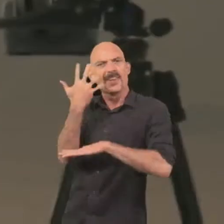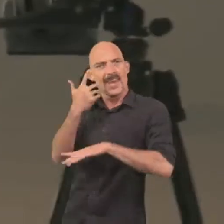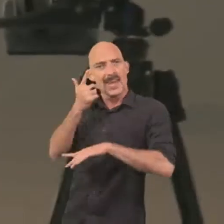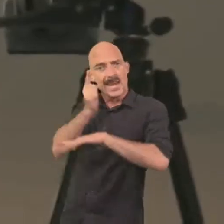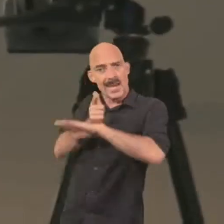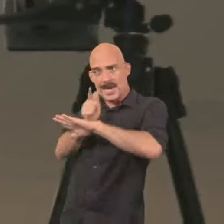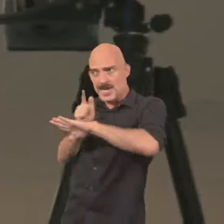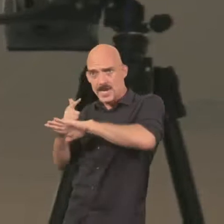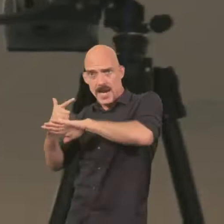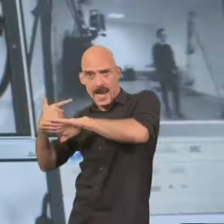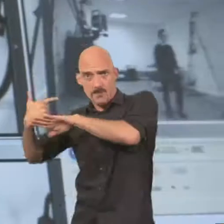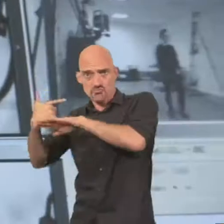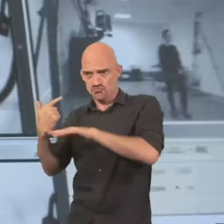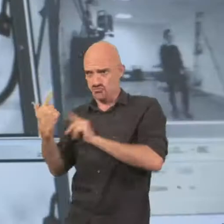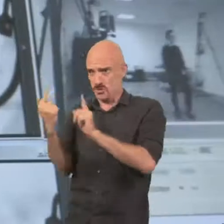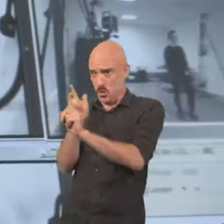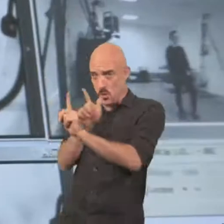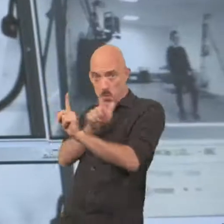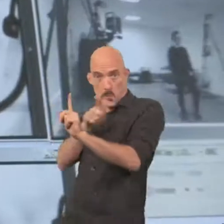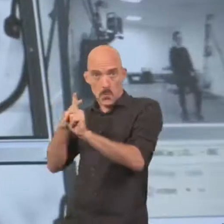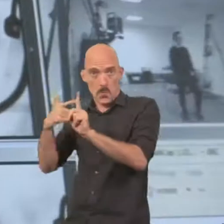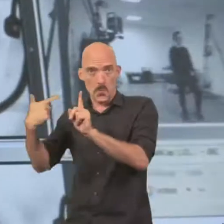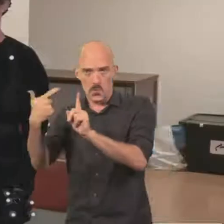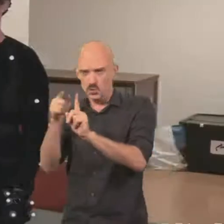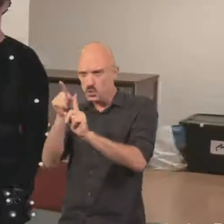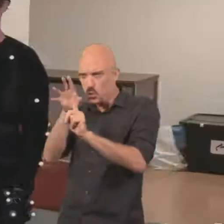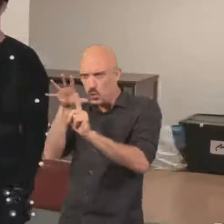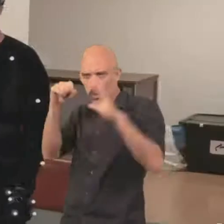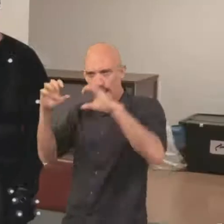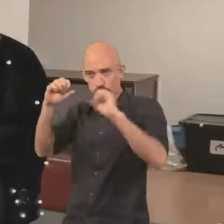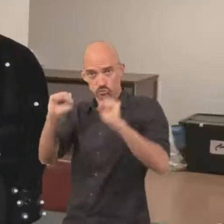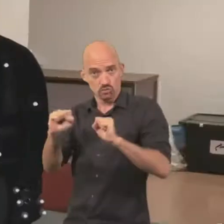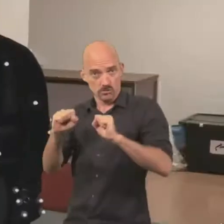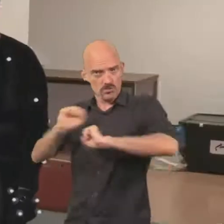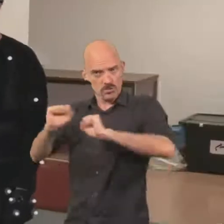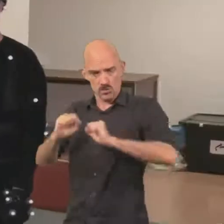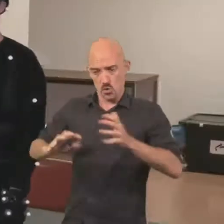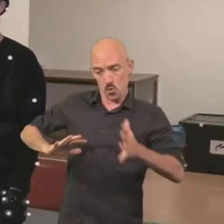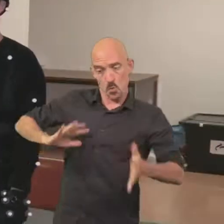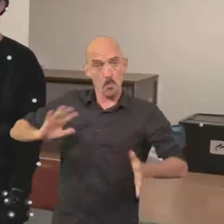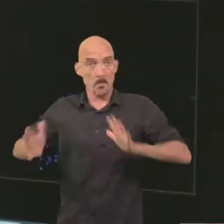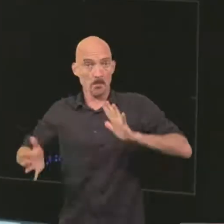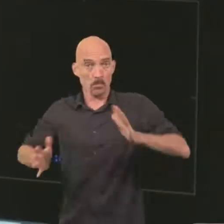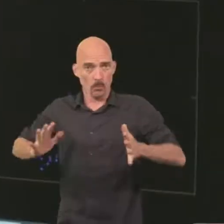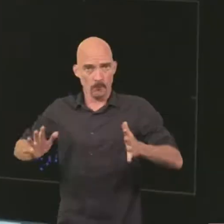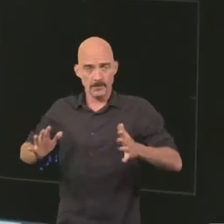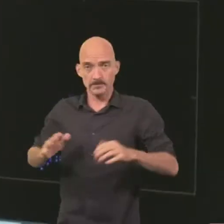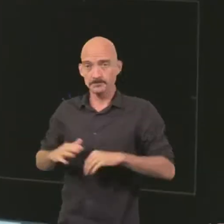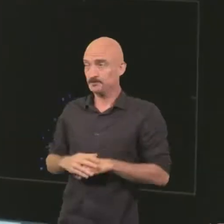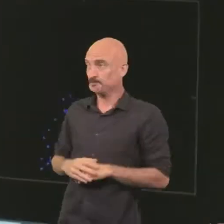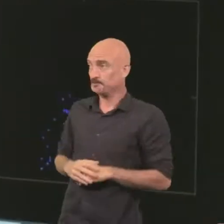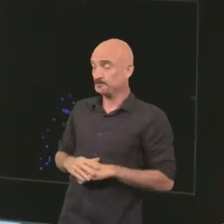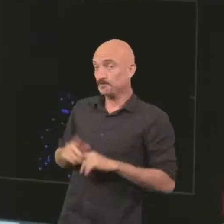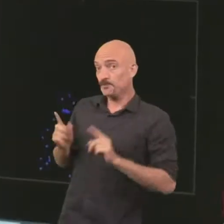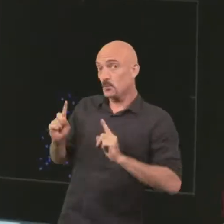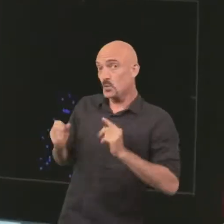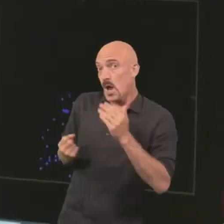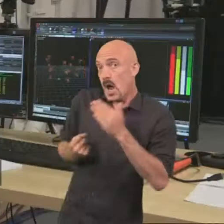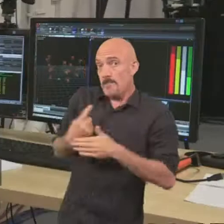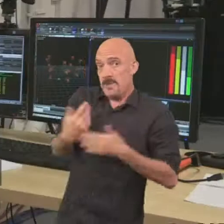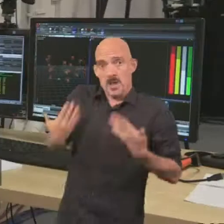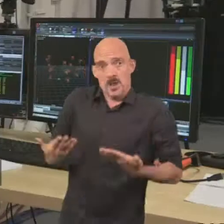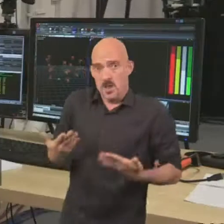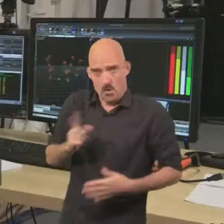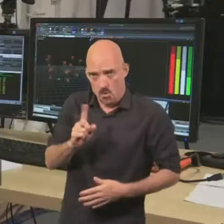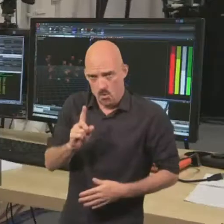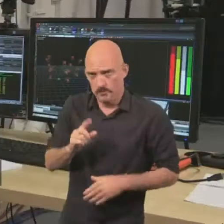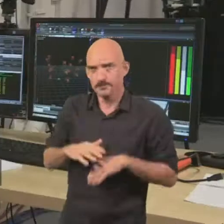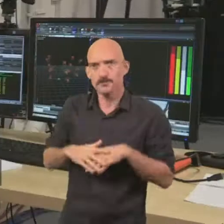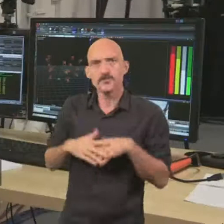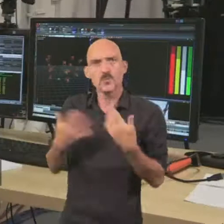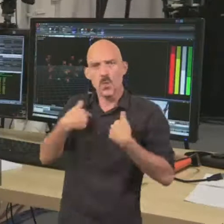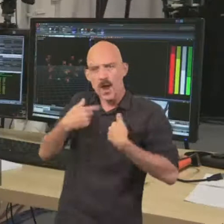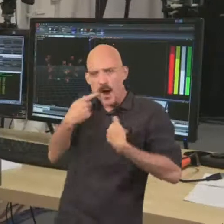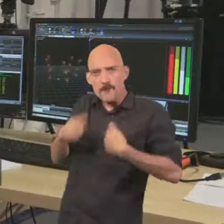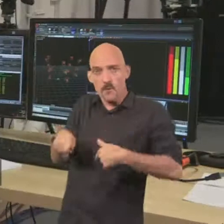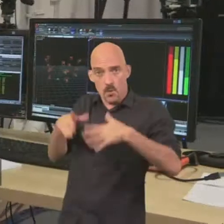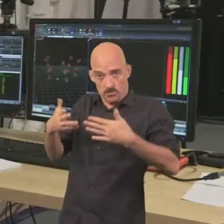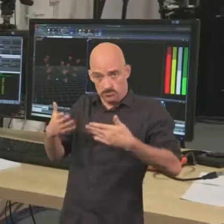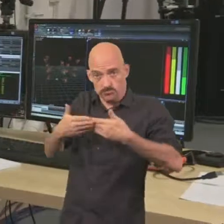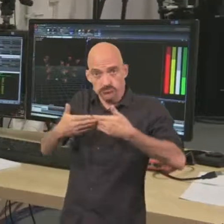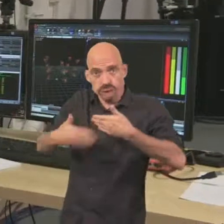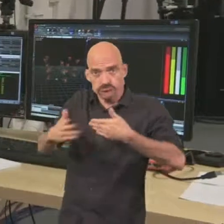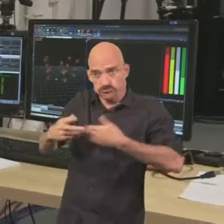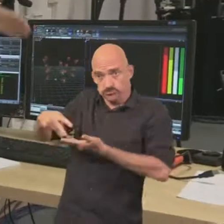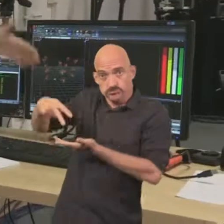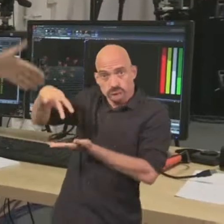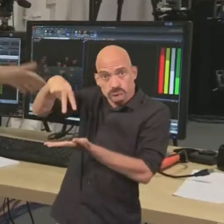15 cameras are placed all around her to capture her every movement. So what's happening now is Amanda is on the stage and